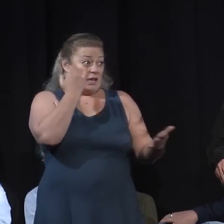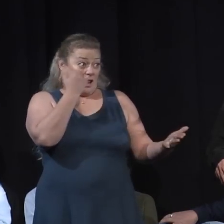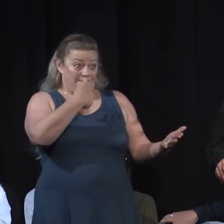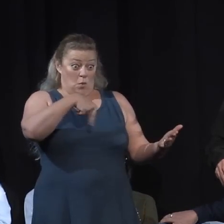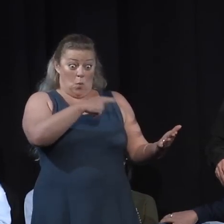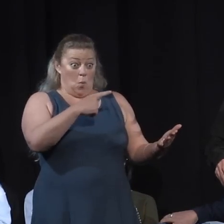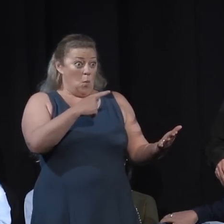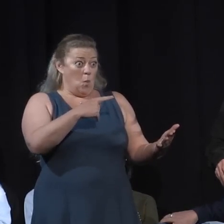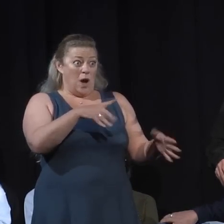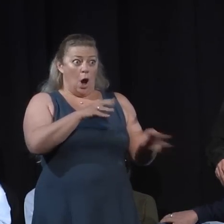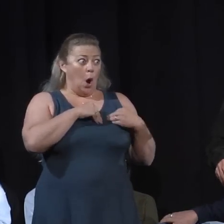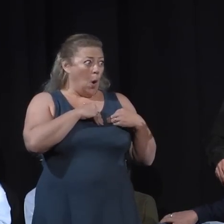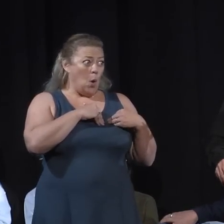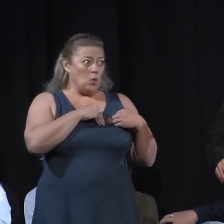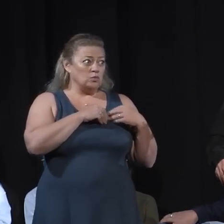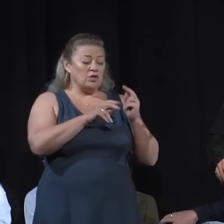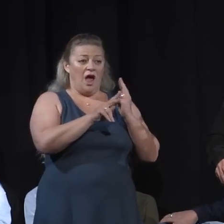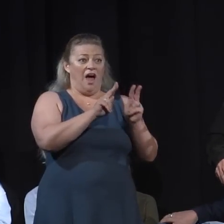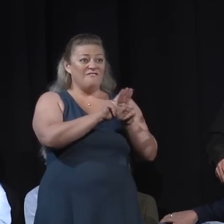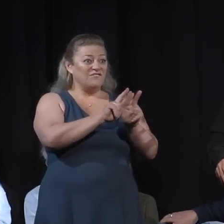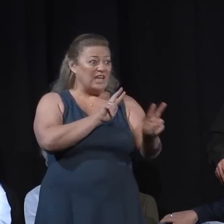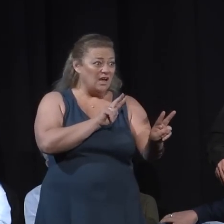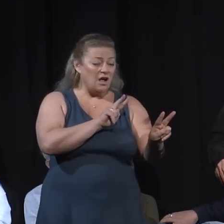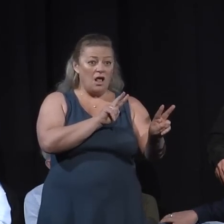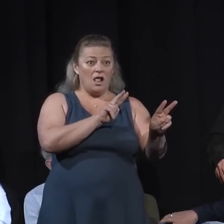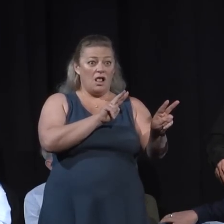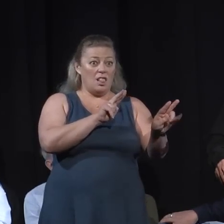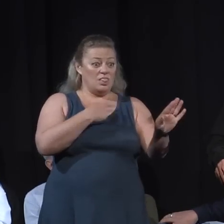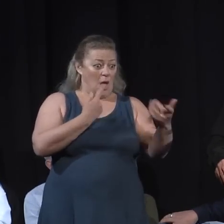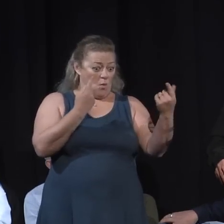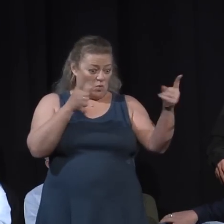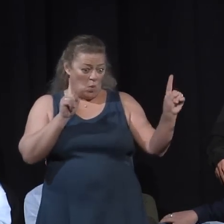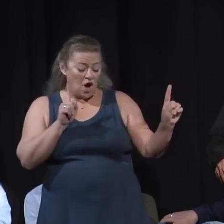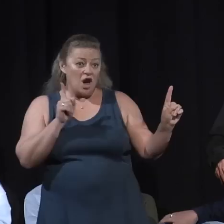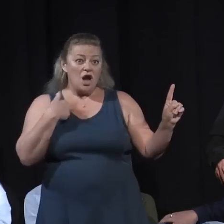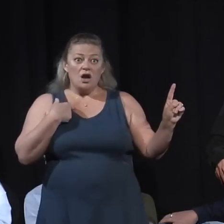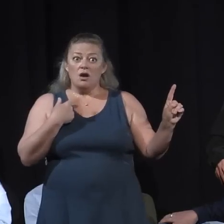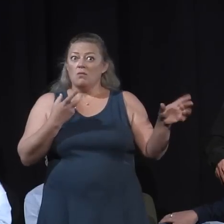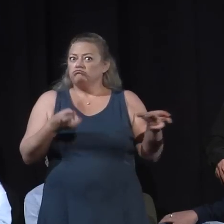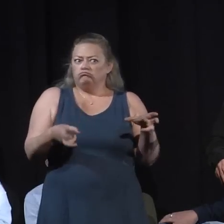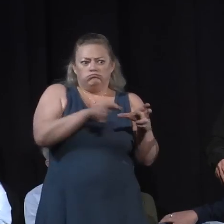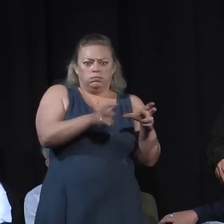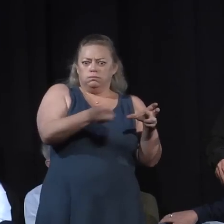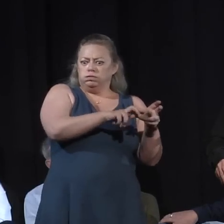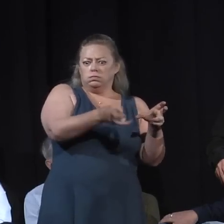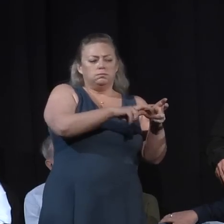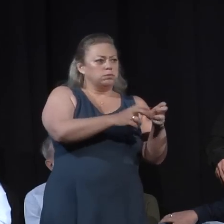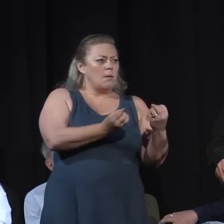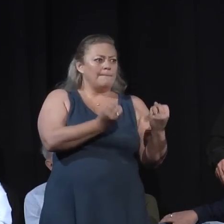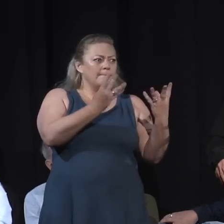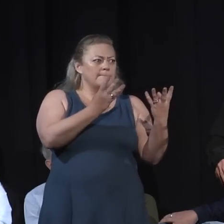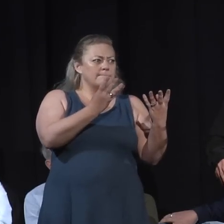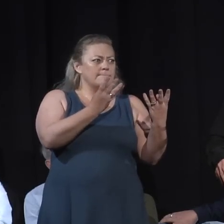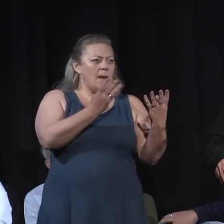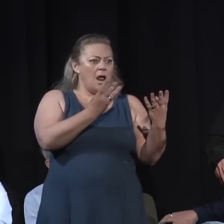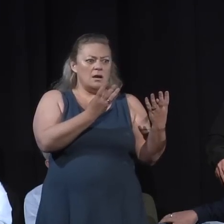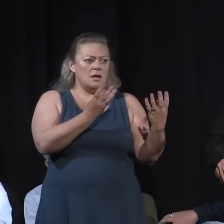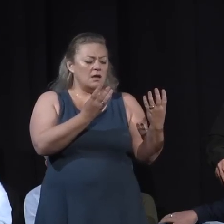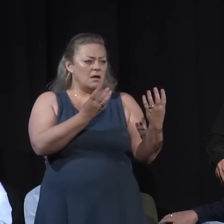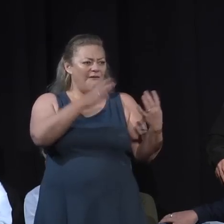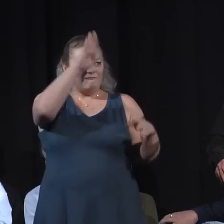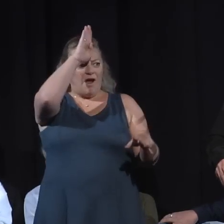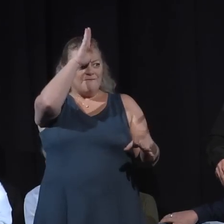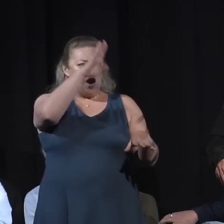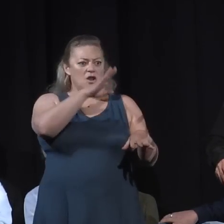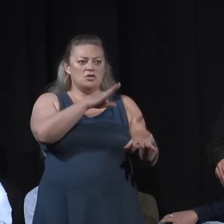lug nut or a tire on it, it was staffed and launched out to fight this fire and to do everything it could to save lives and do the best